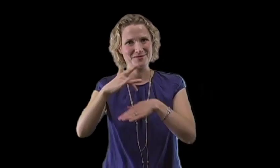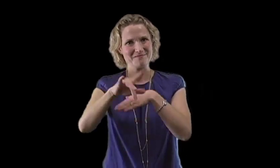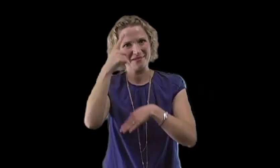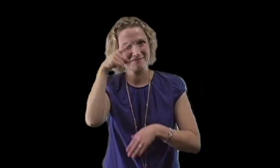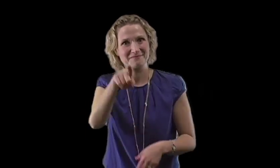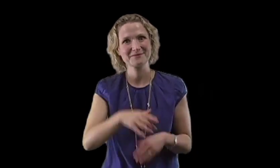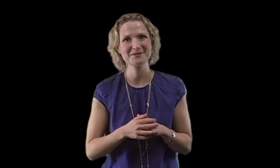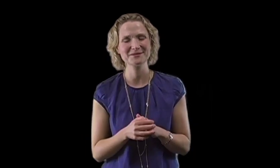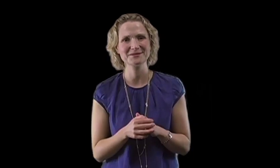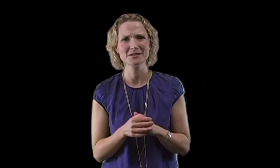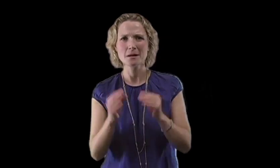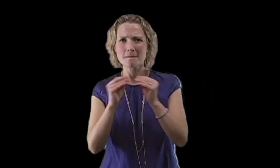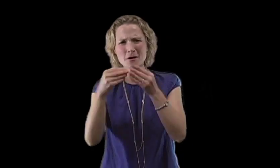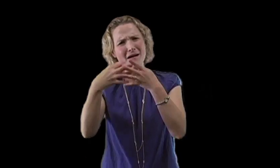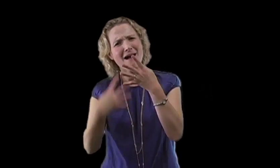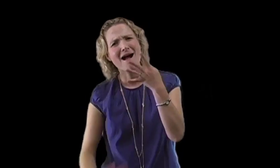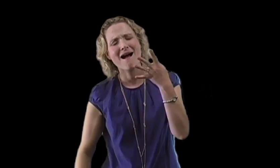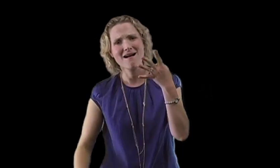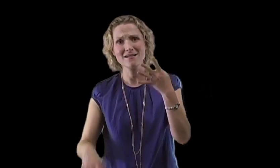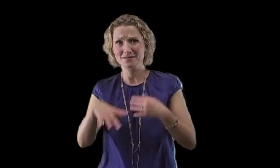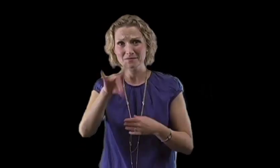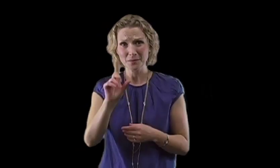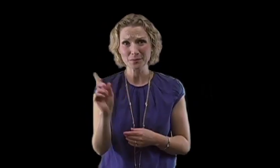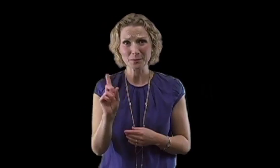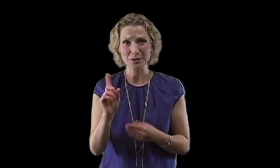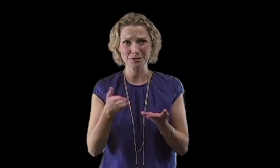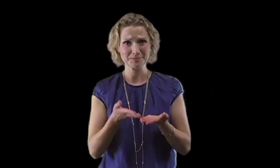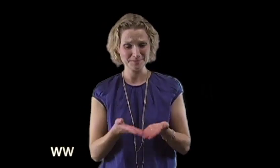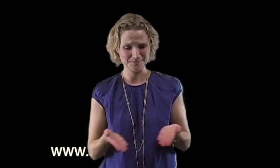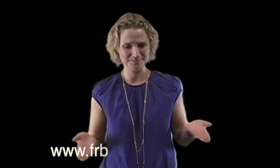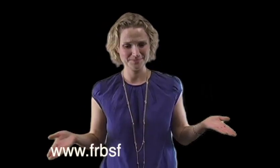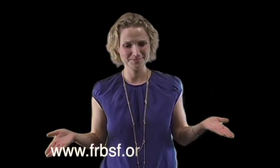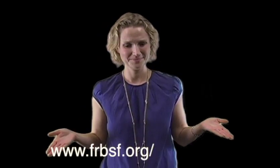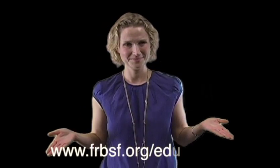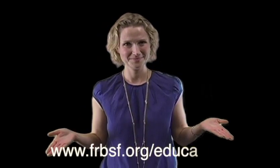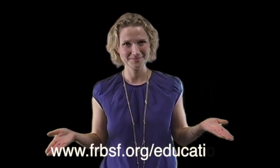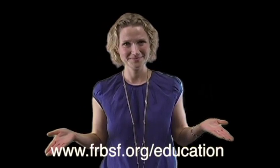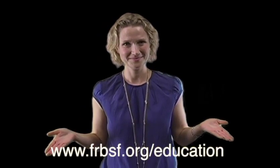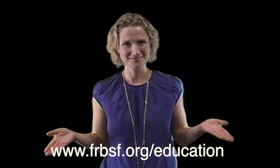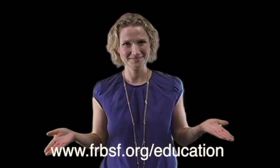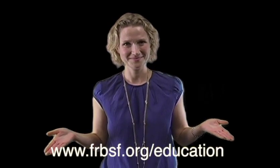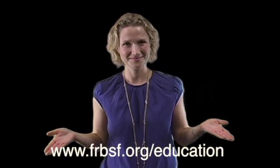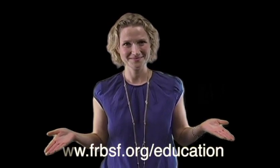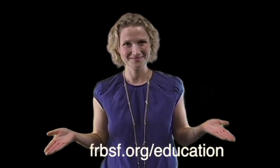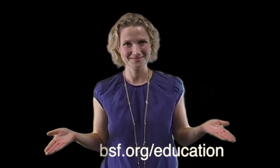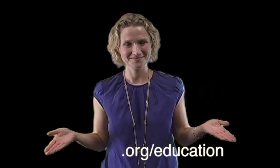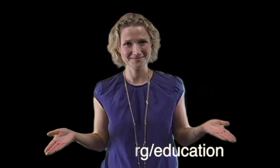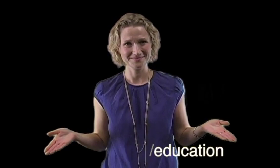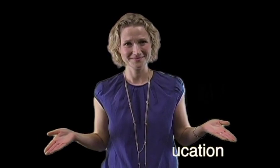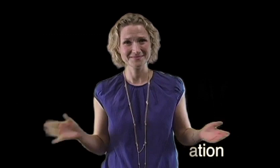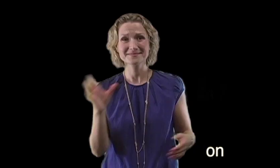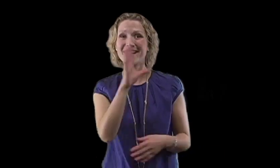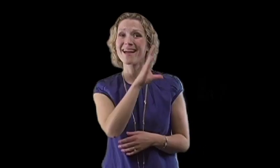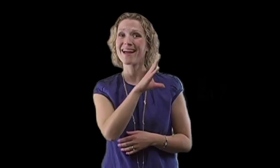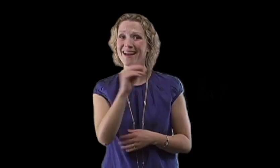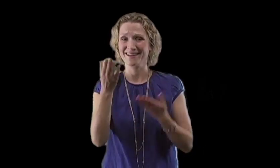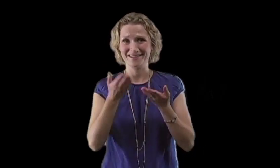few of the resources available for you there are many more resources that you can find at frbsf.org slash